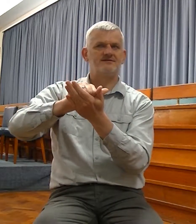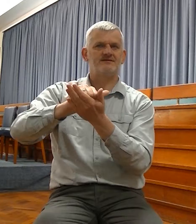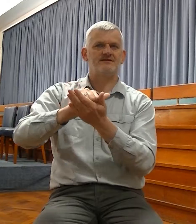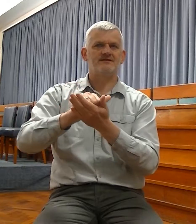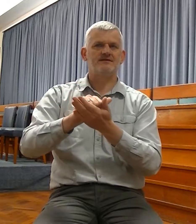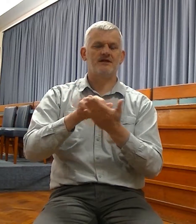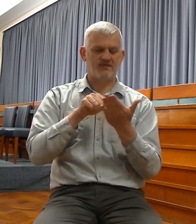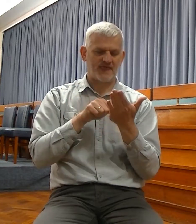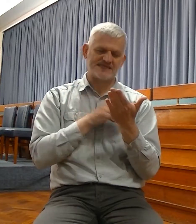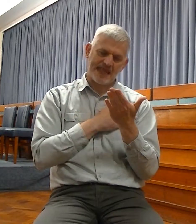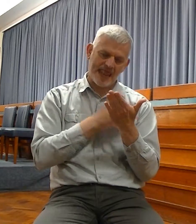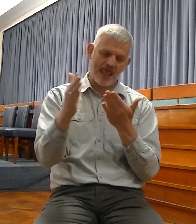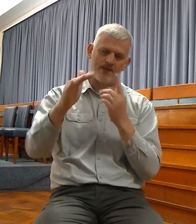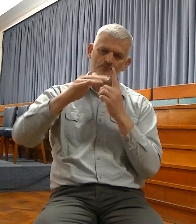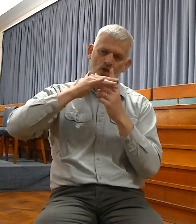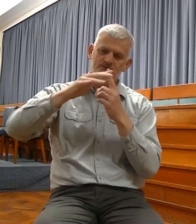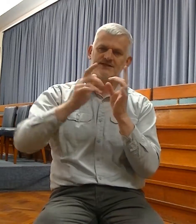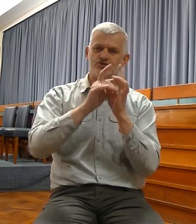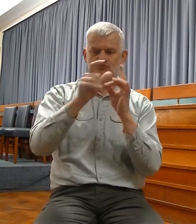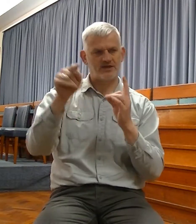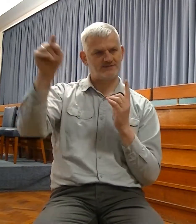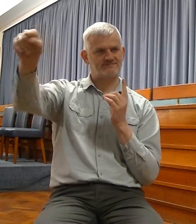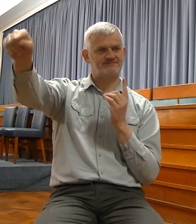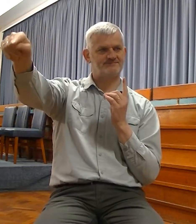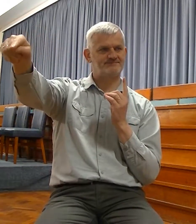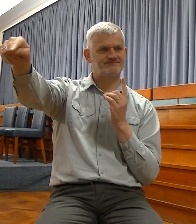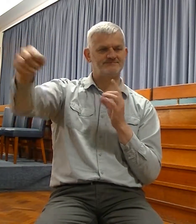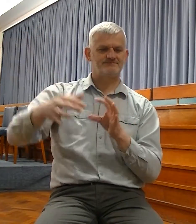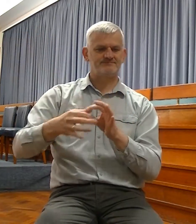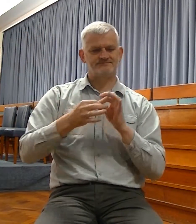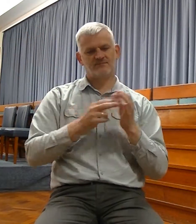Christ and the Christian era linked with verse 4, the shepherds.